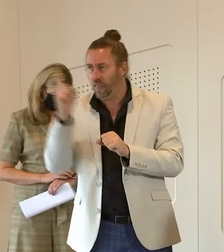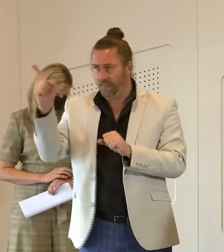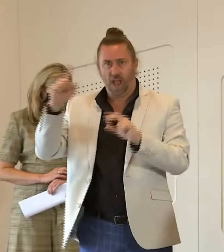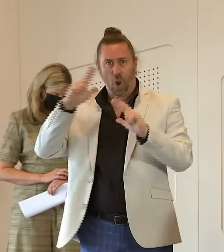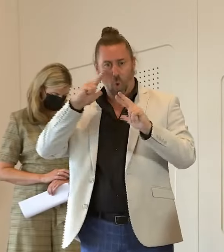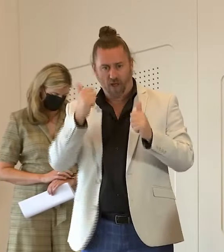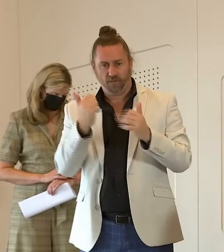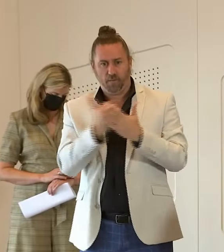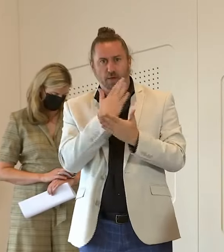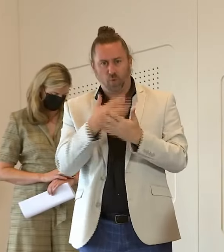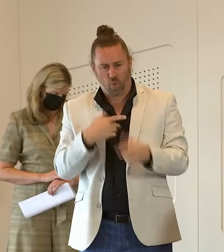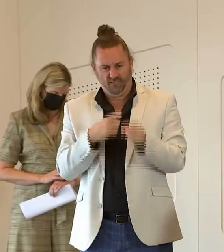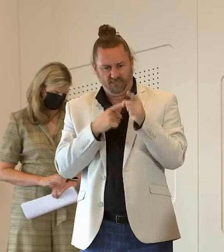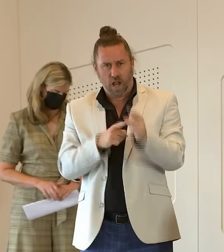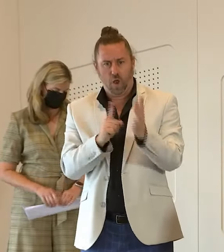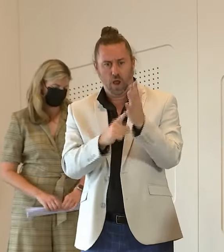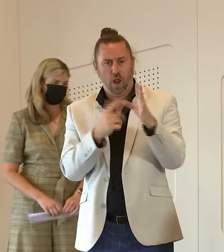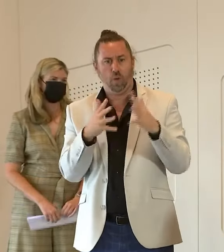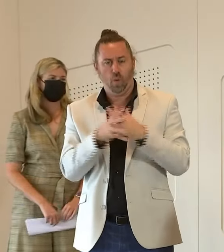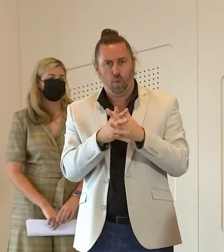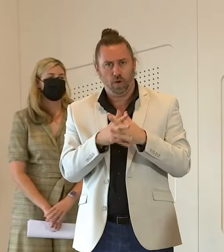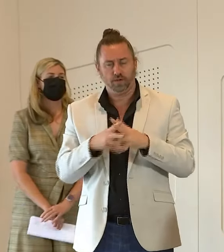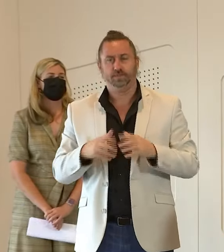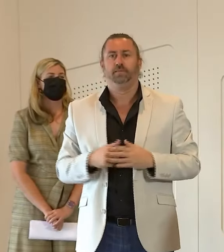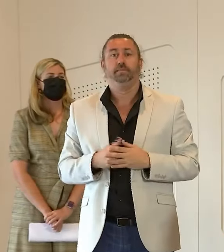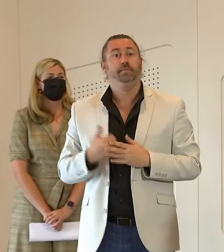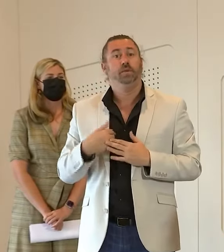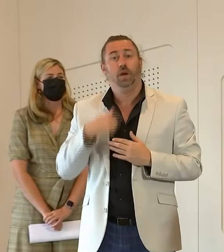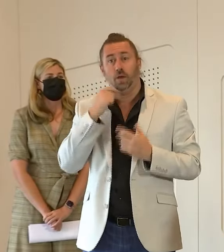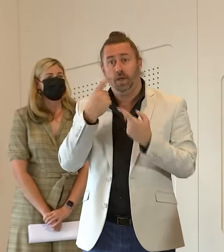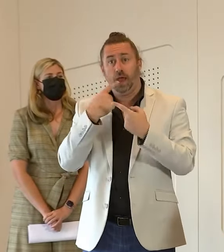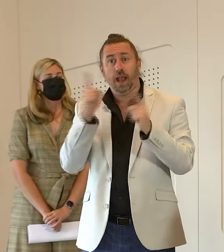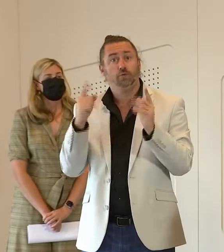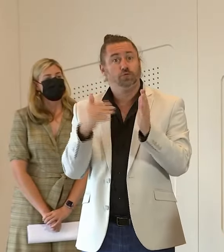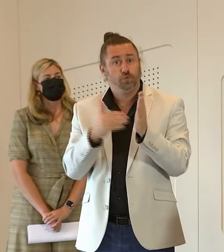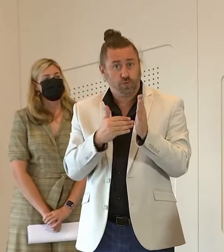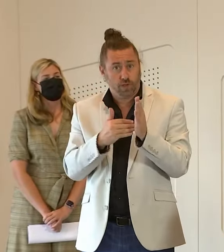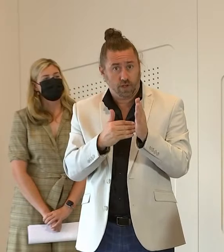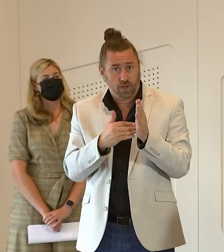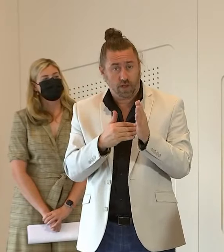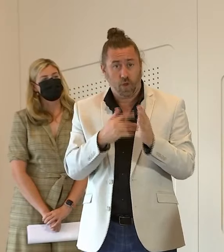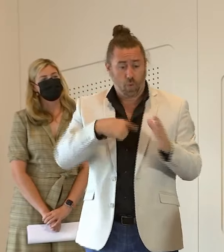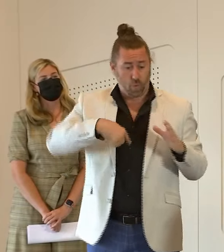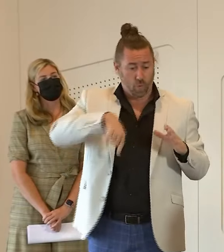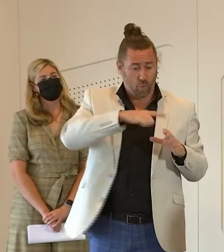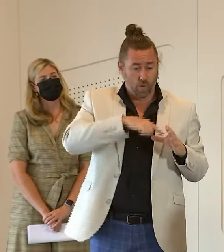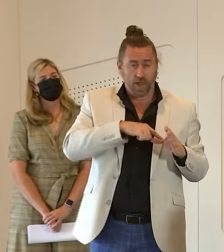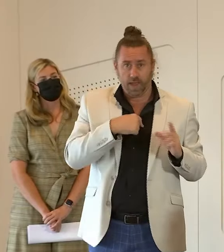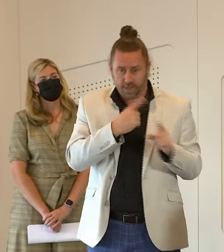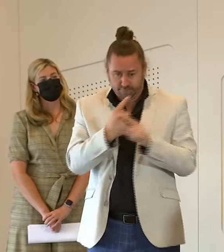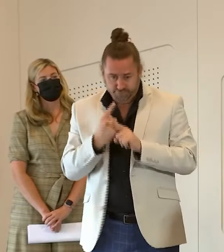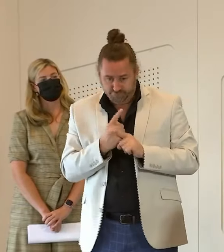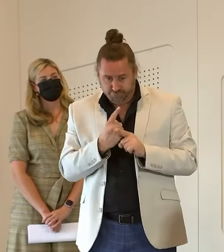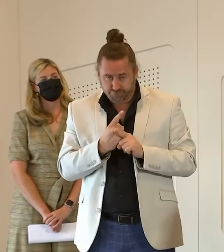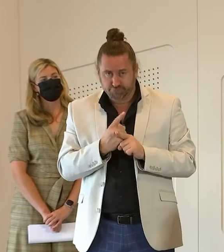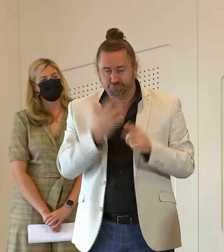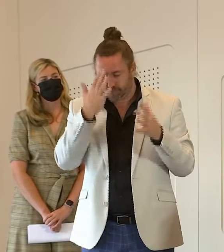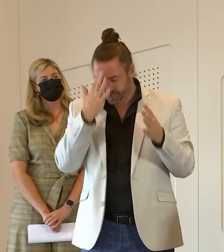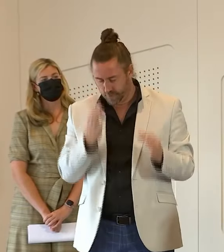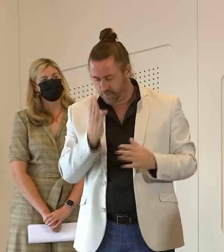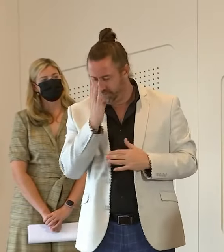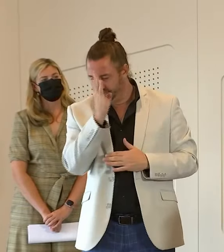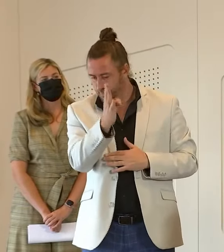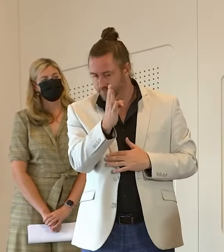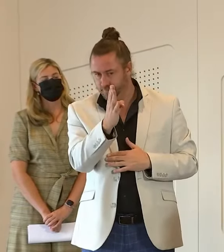democracy i am pleased to announce today that cabinet has given careful consideration as